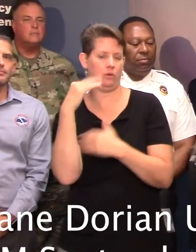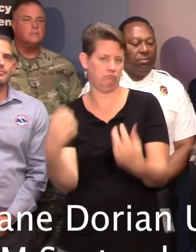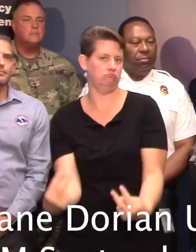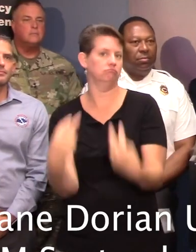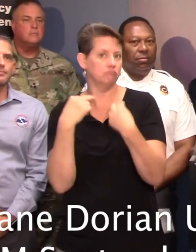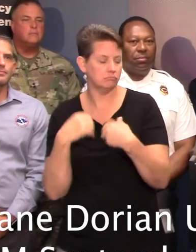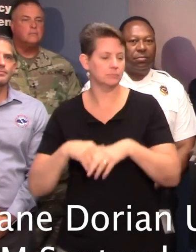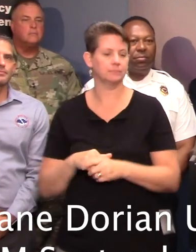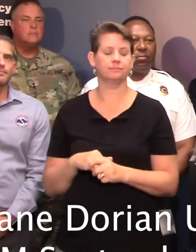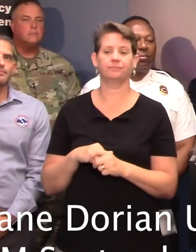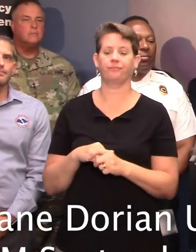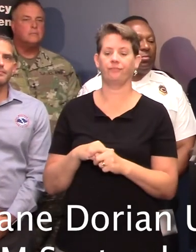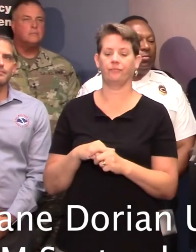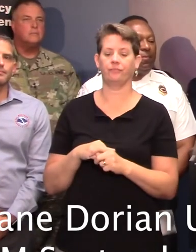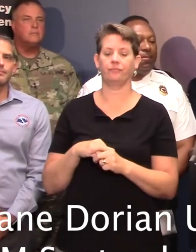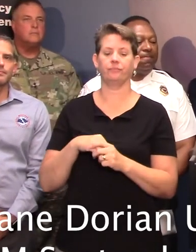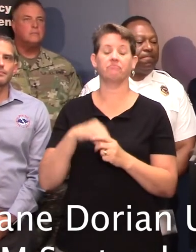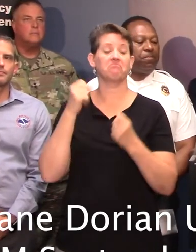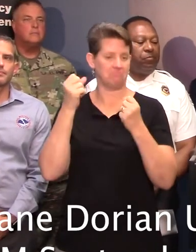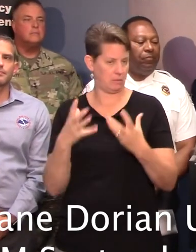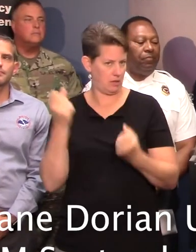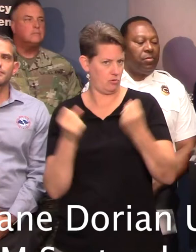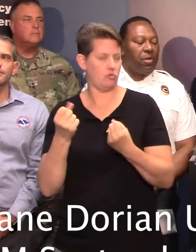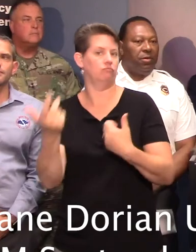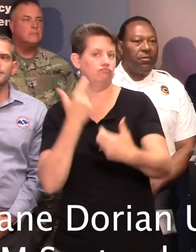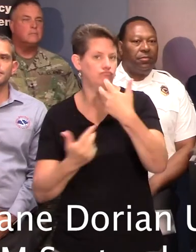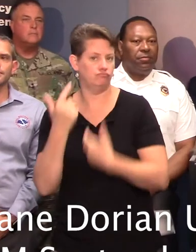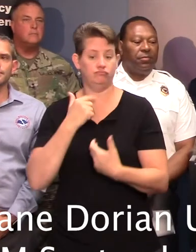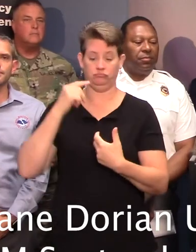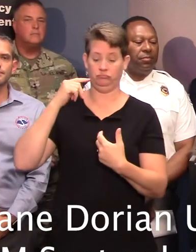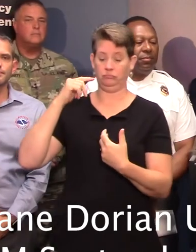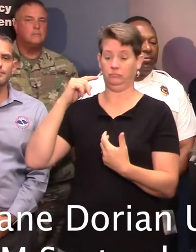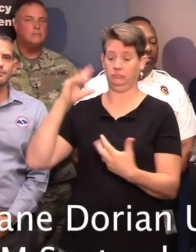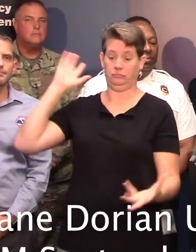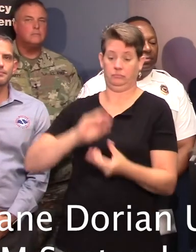As I mentioned, heavy volumes traveled up I-26 through noon today.